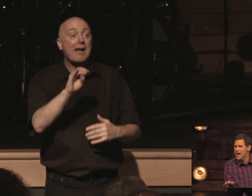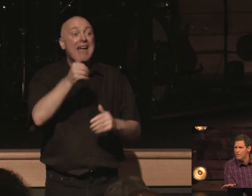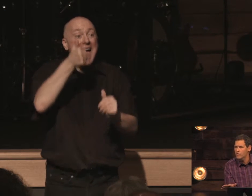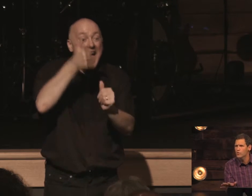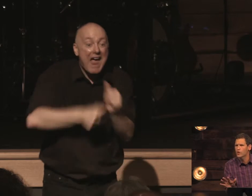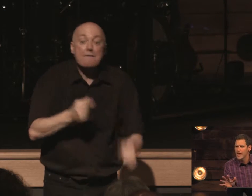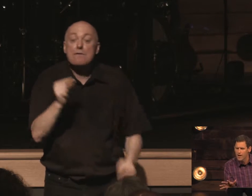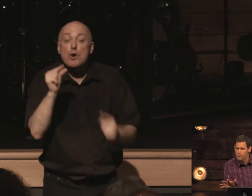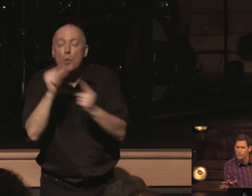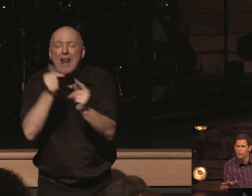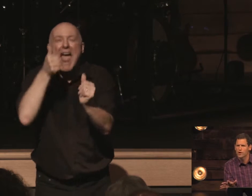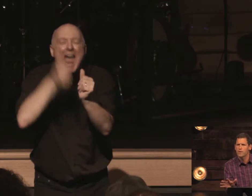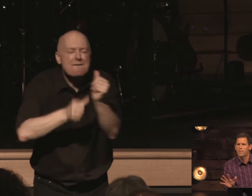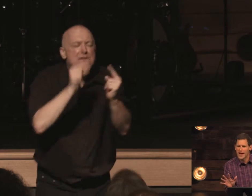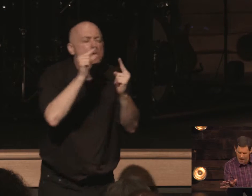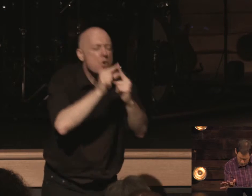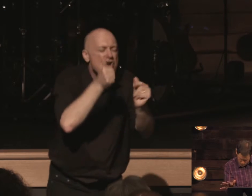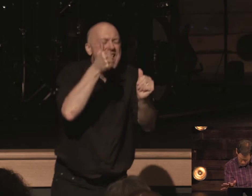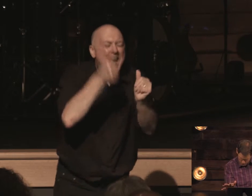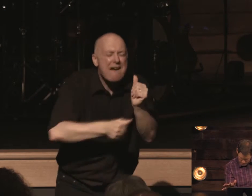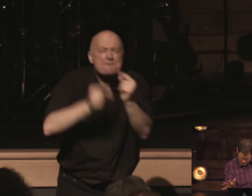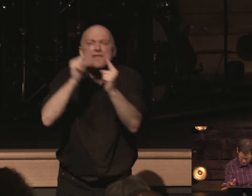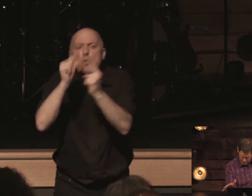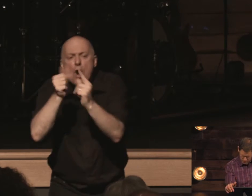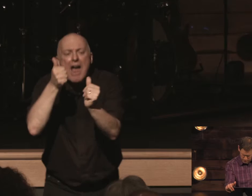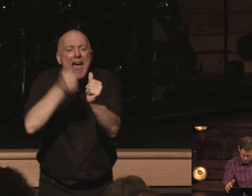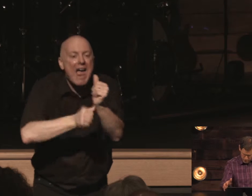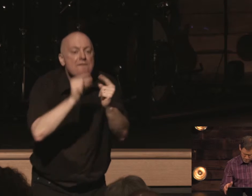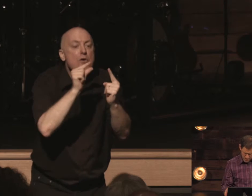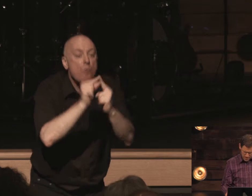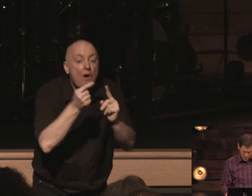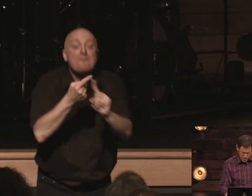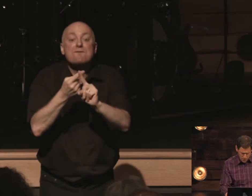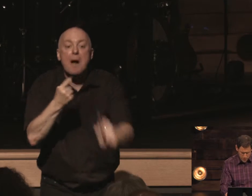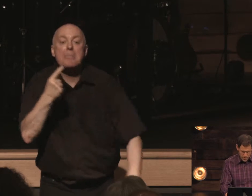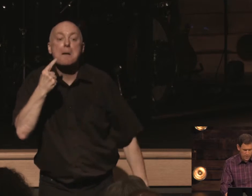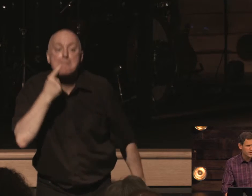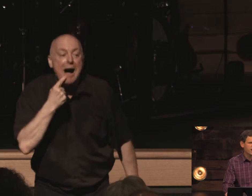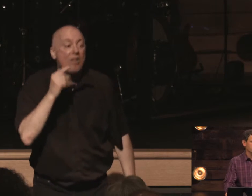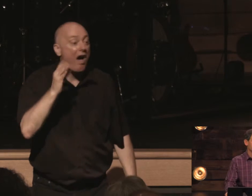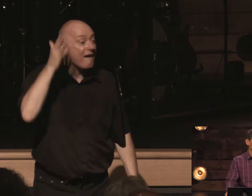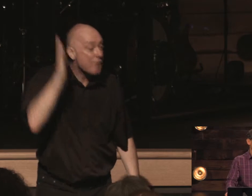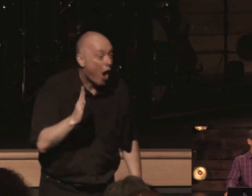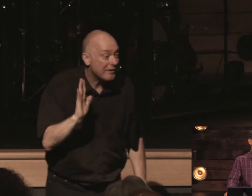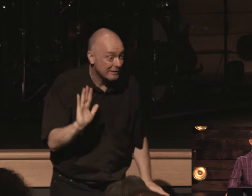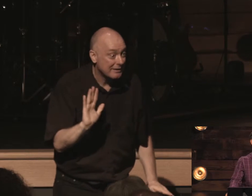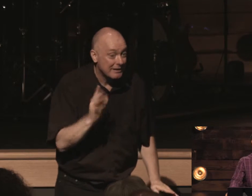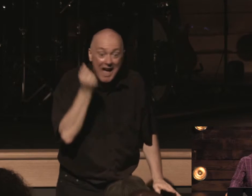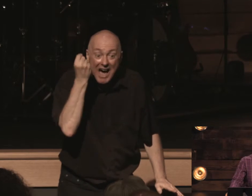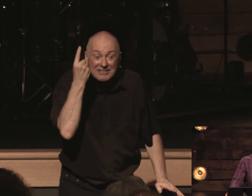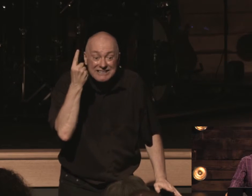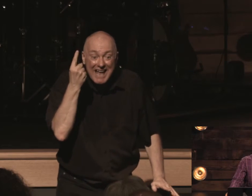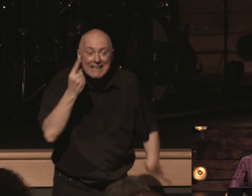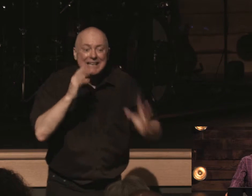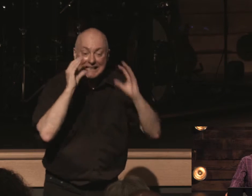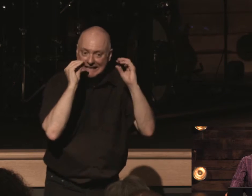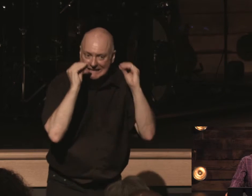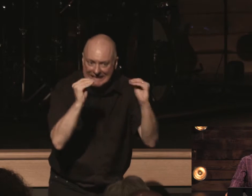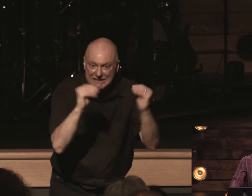every word every word but by every word that comes from the mouth of god you see the word teaching there in verse 16